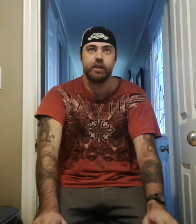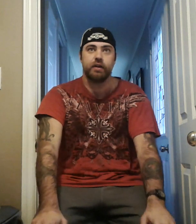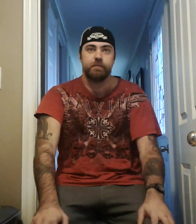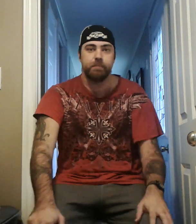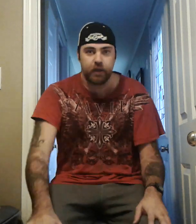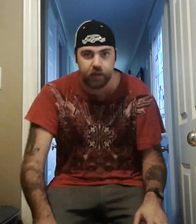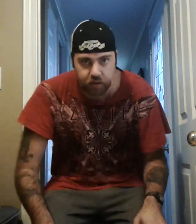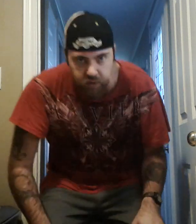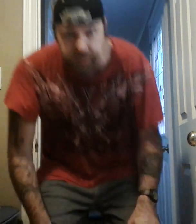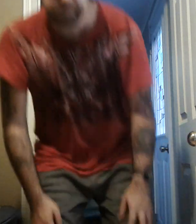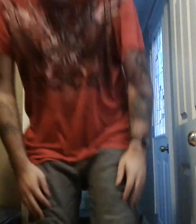and, uh, bye.